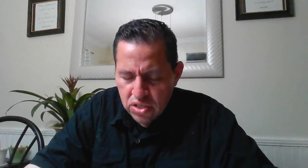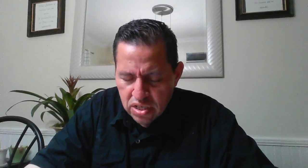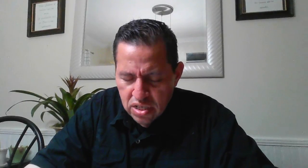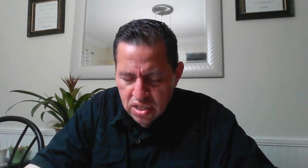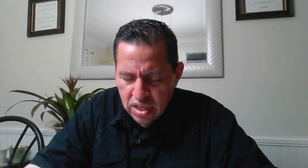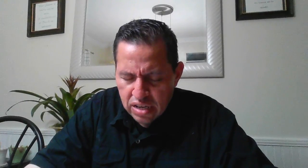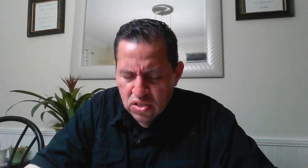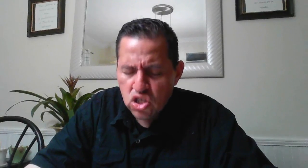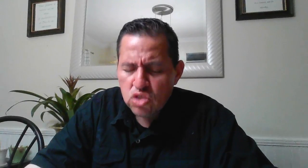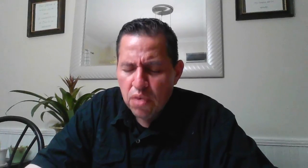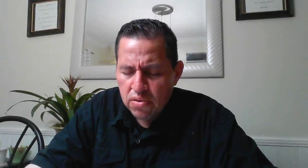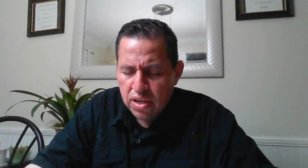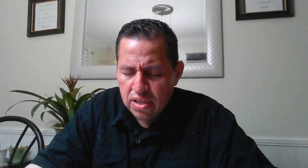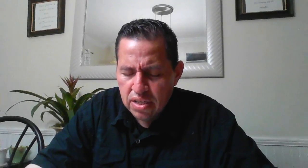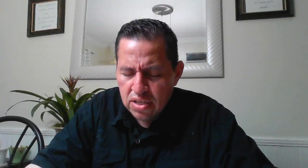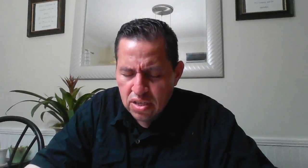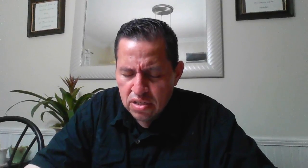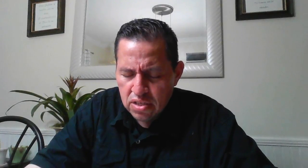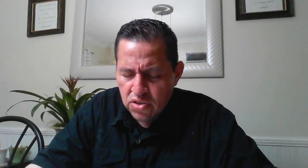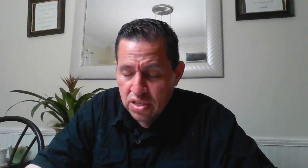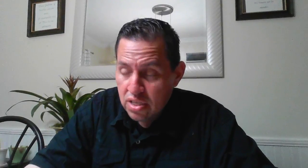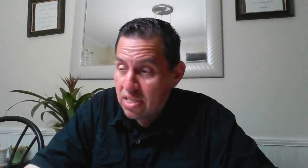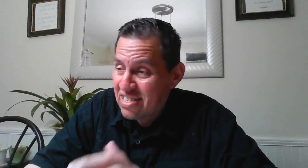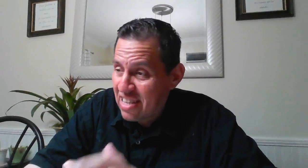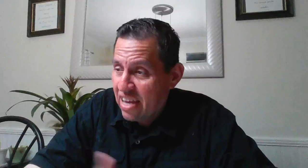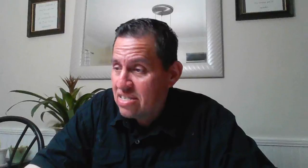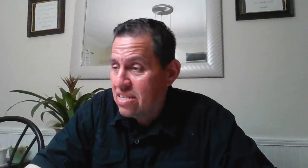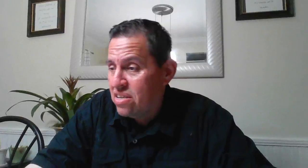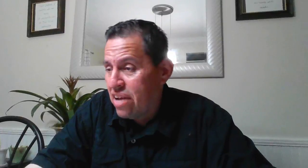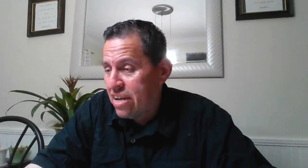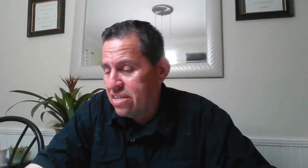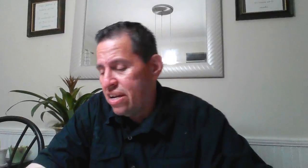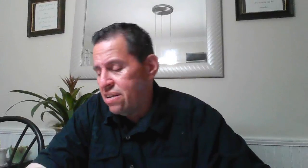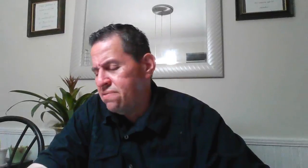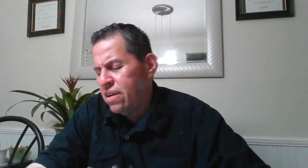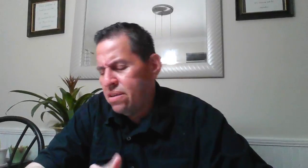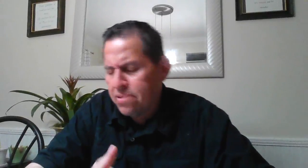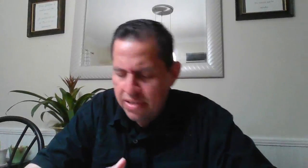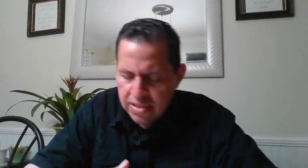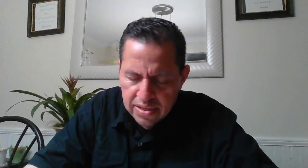that are spoken in these countries in this case the united arab emirates